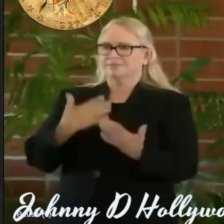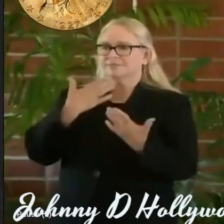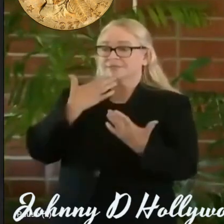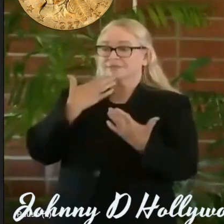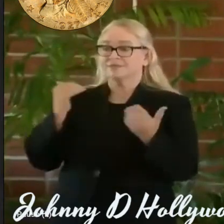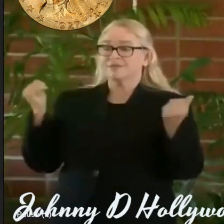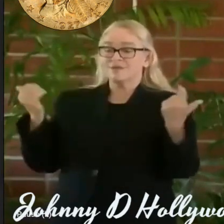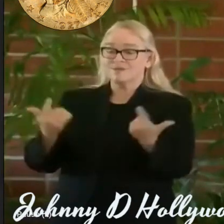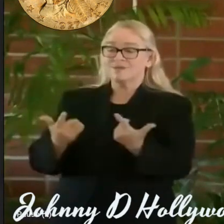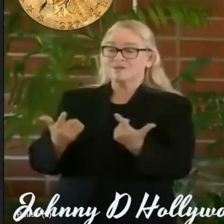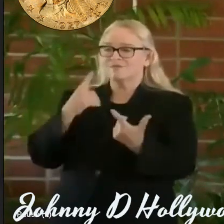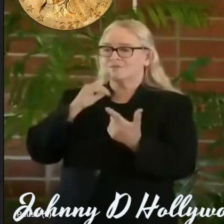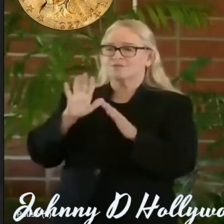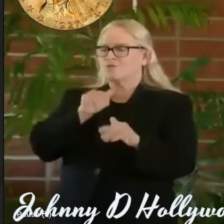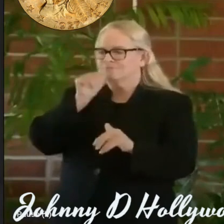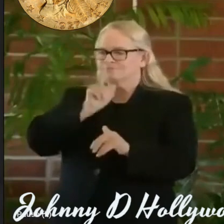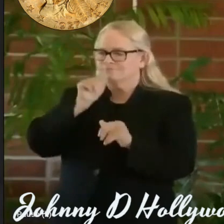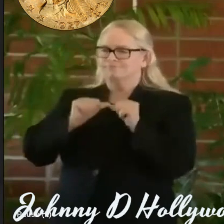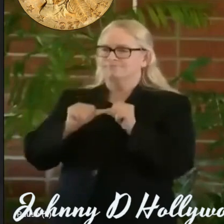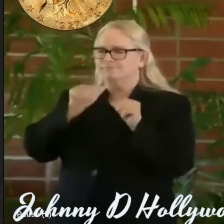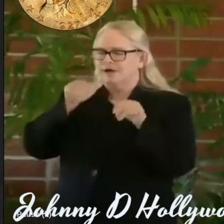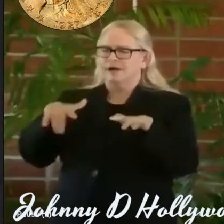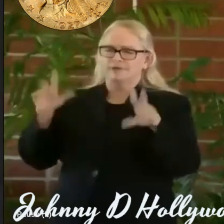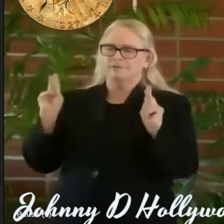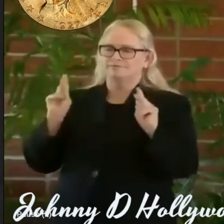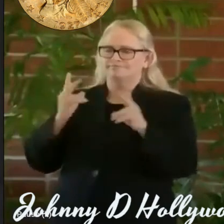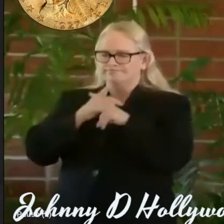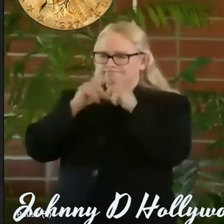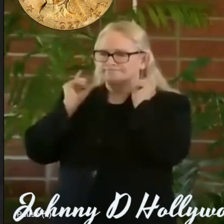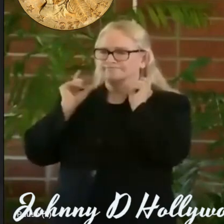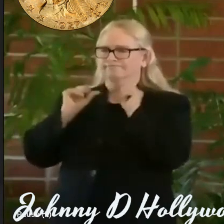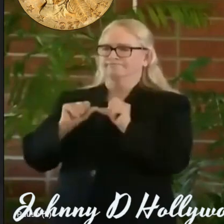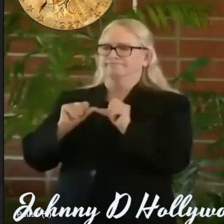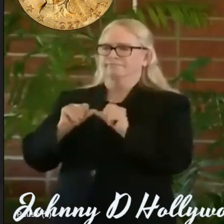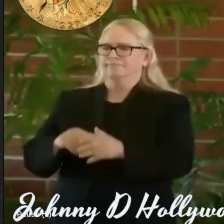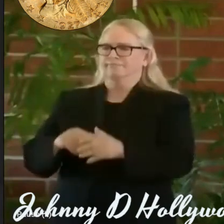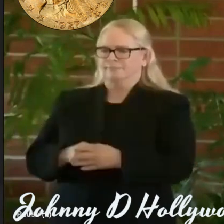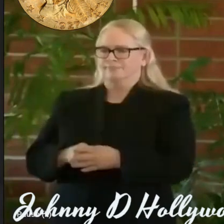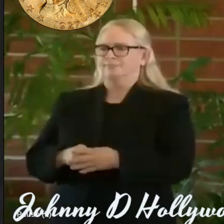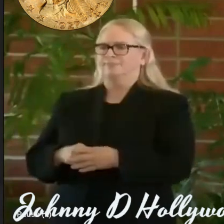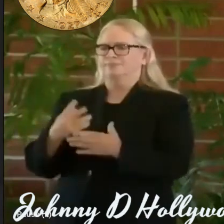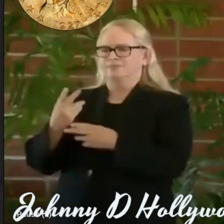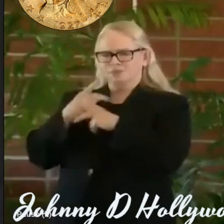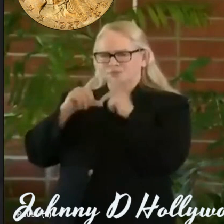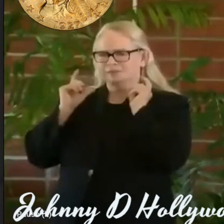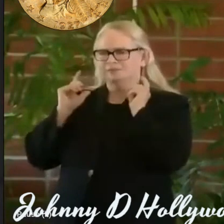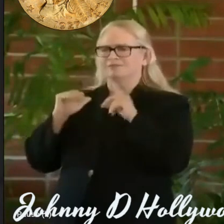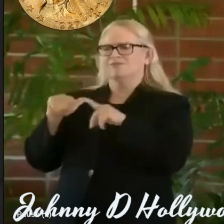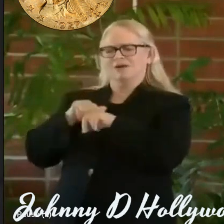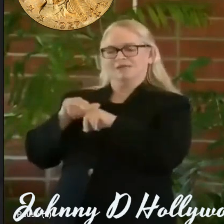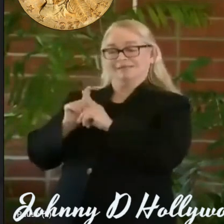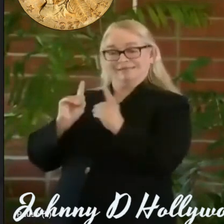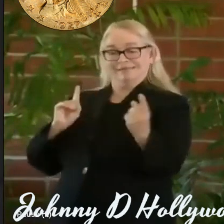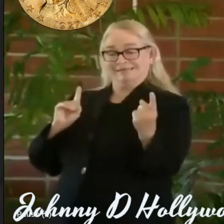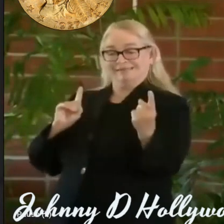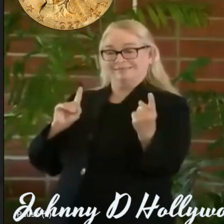for your continuation of the theme to wear a face, to practice the social distancing, the